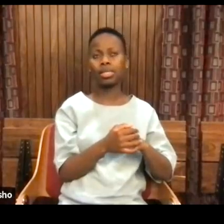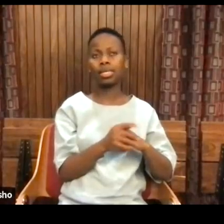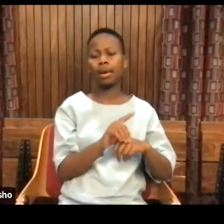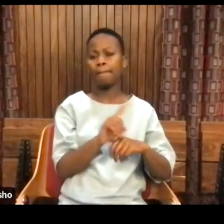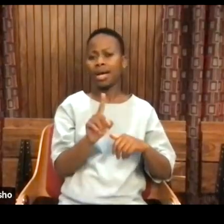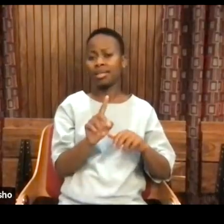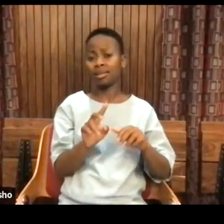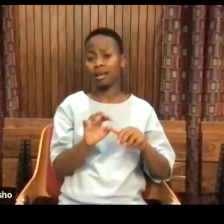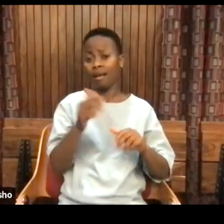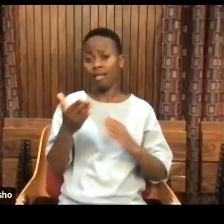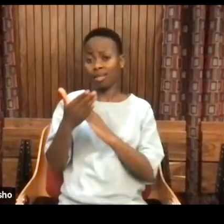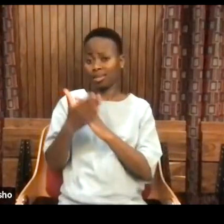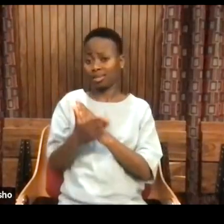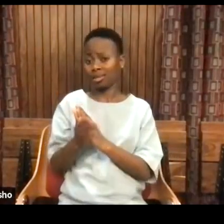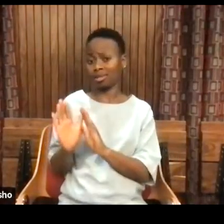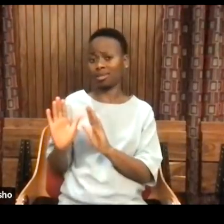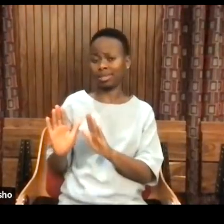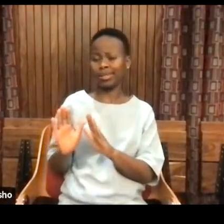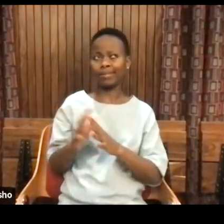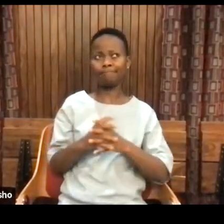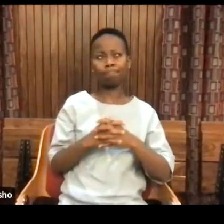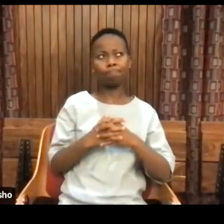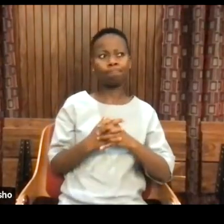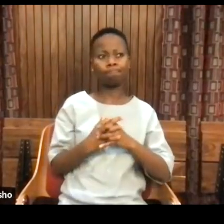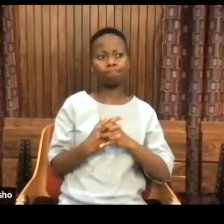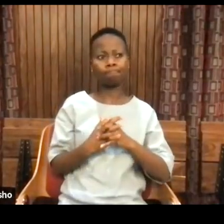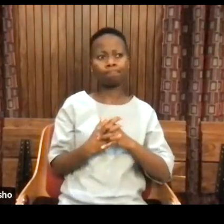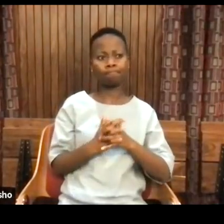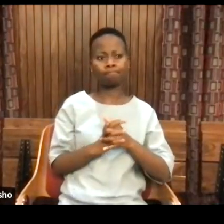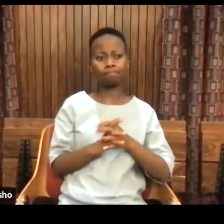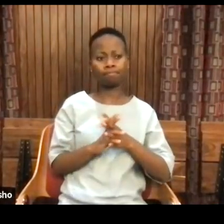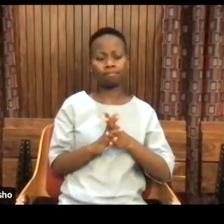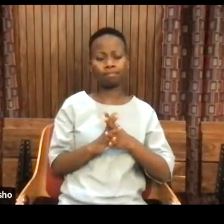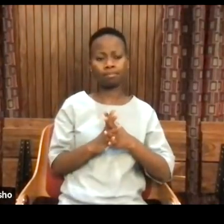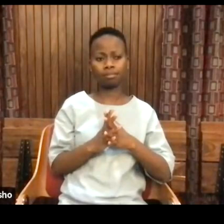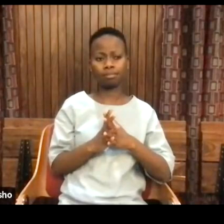you know, there are more